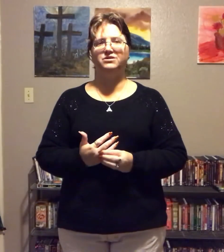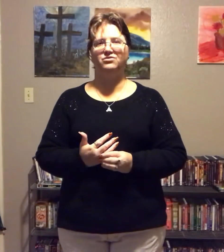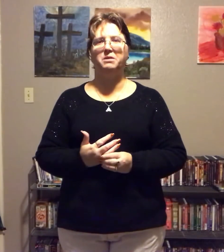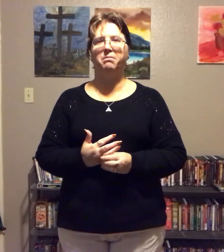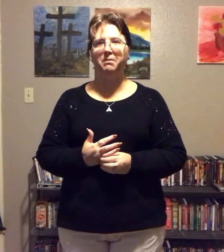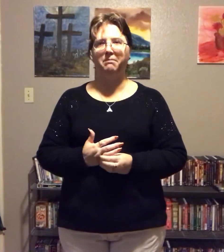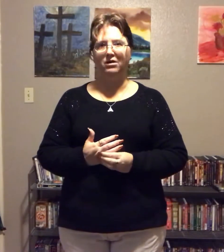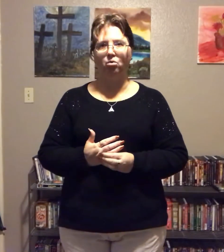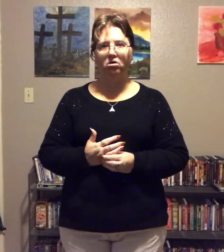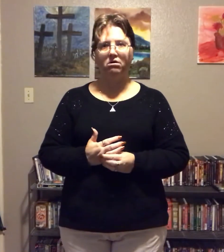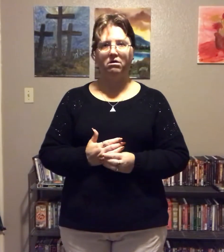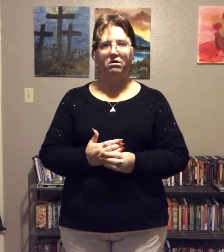to drink milk.